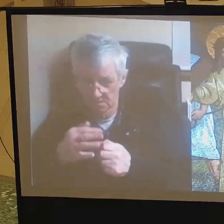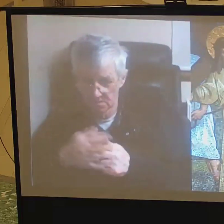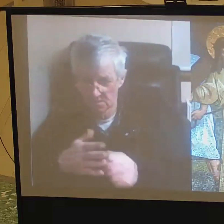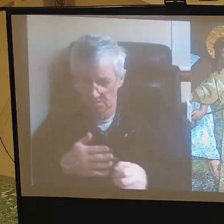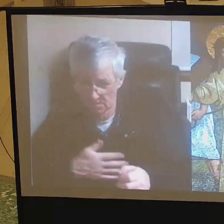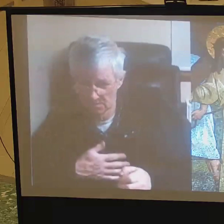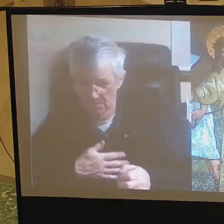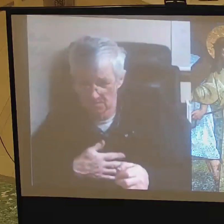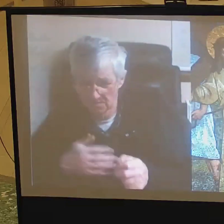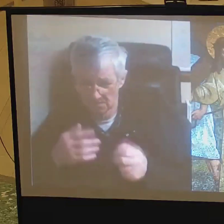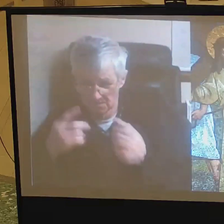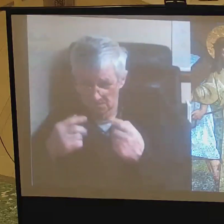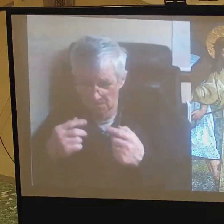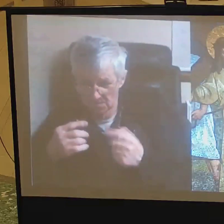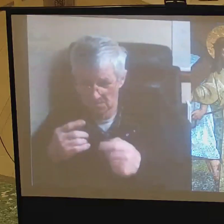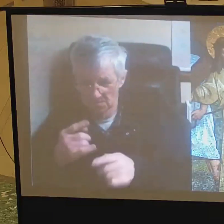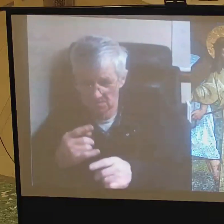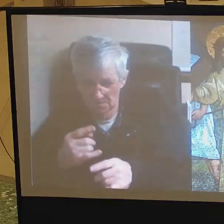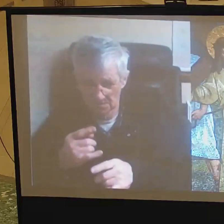children.